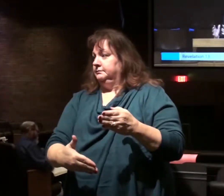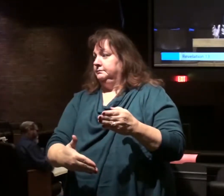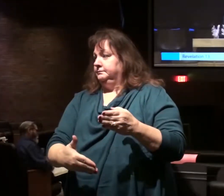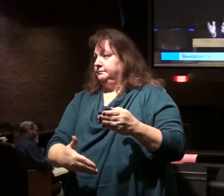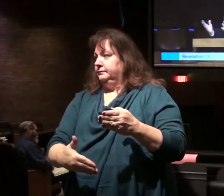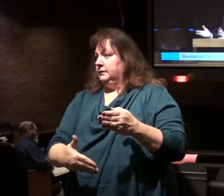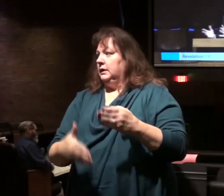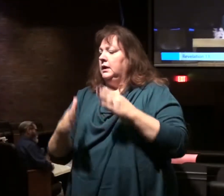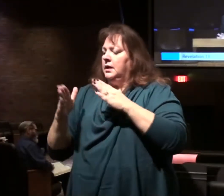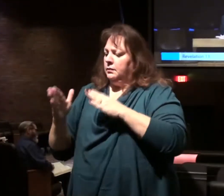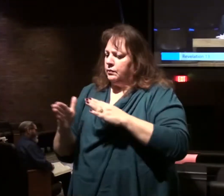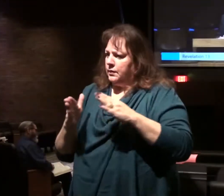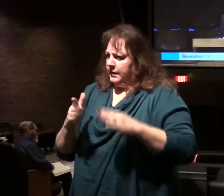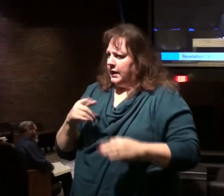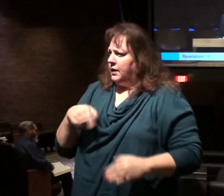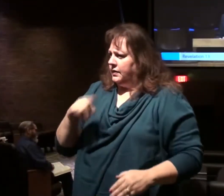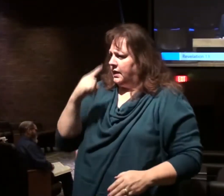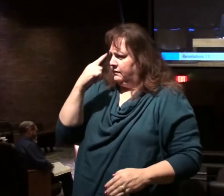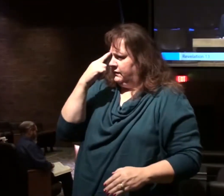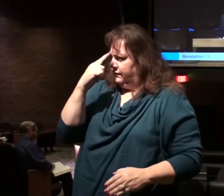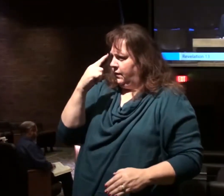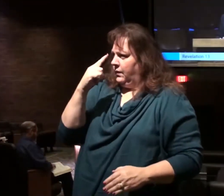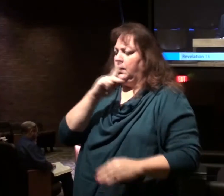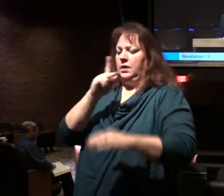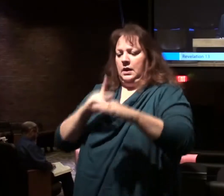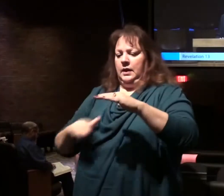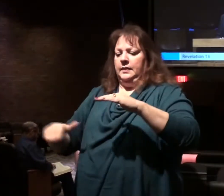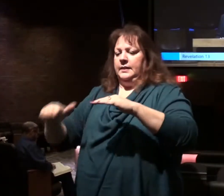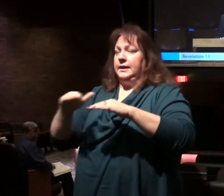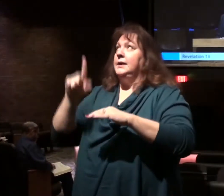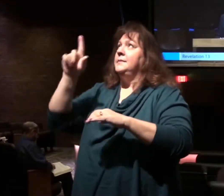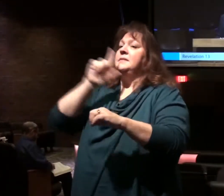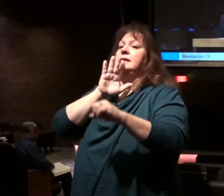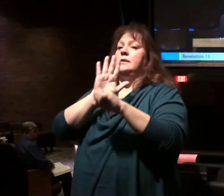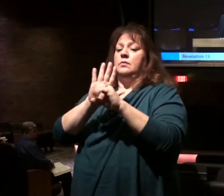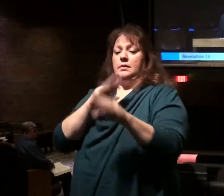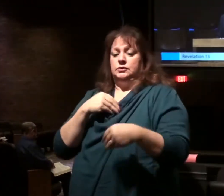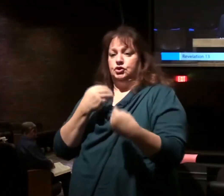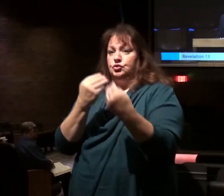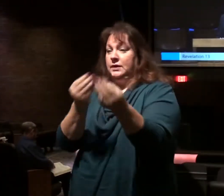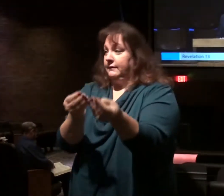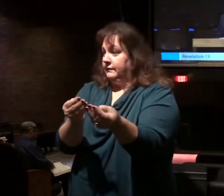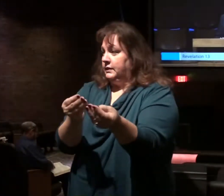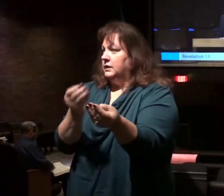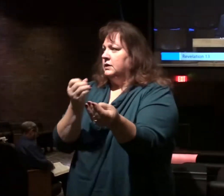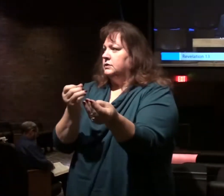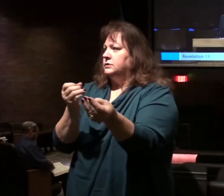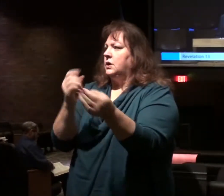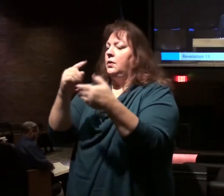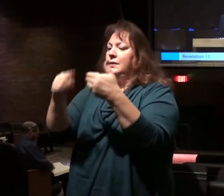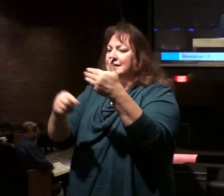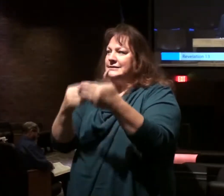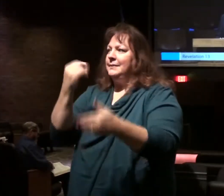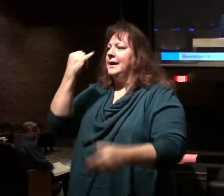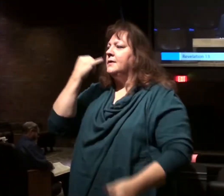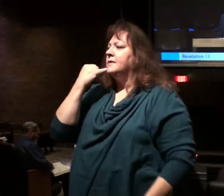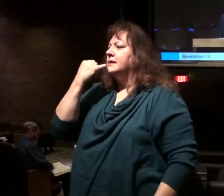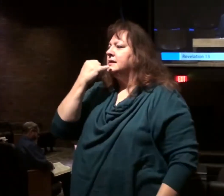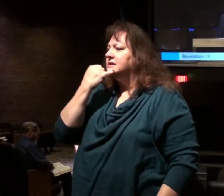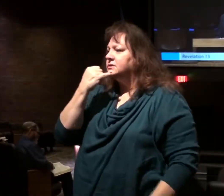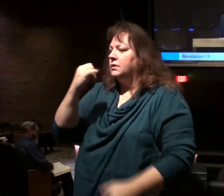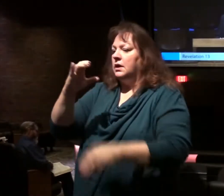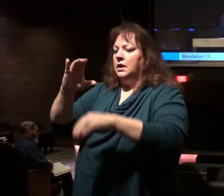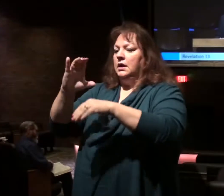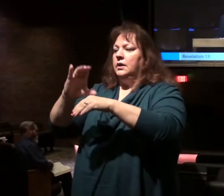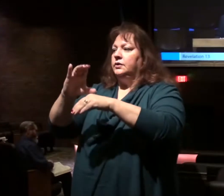to prepare them for the kingdom that He promised to them. So it's about Israel. The church